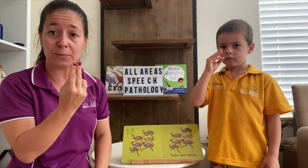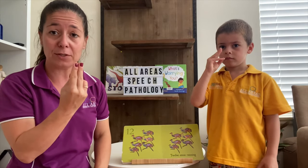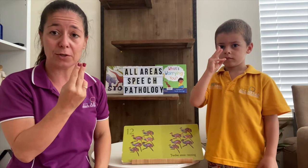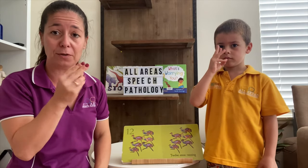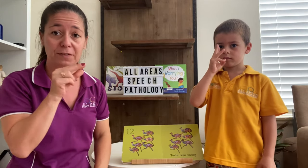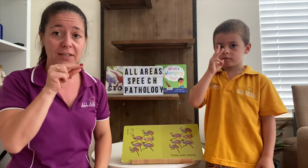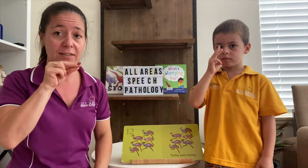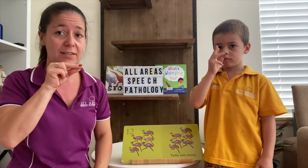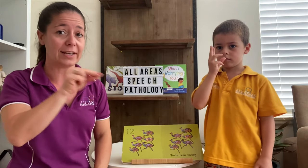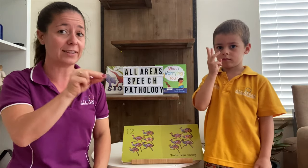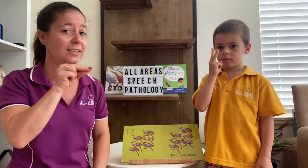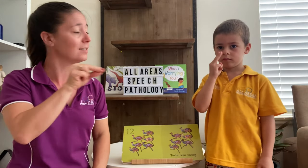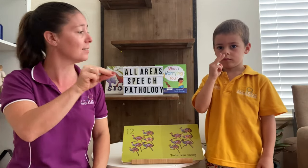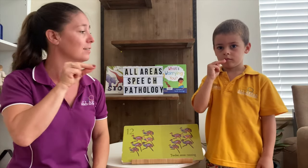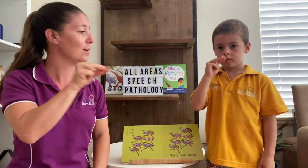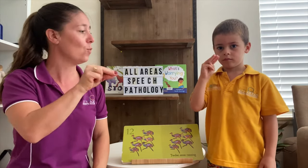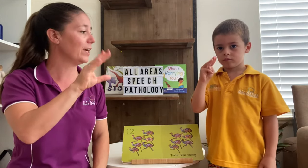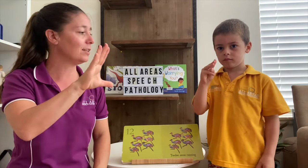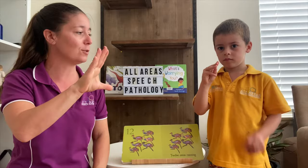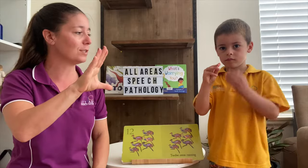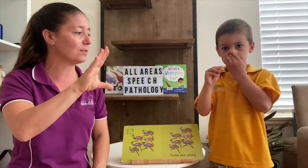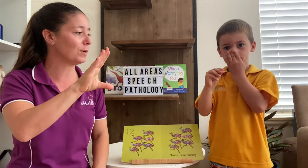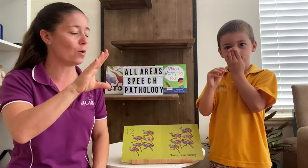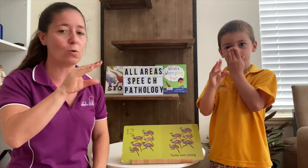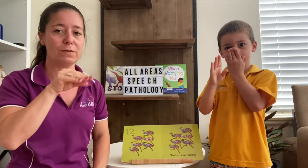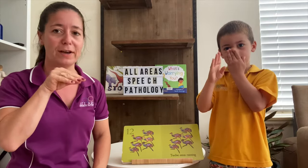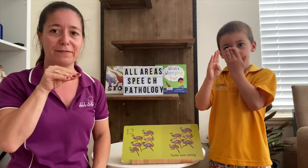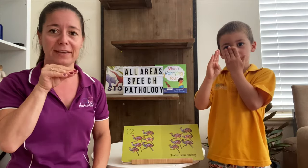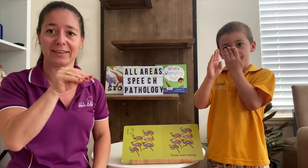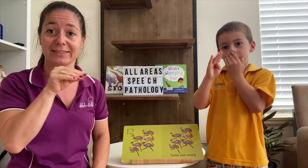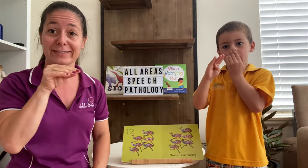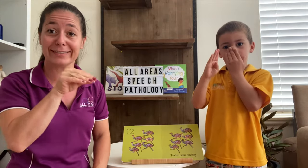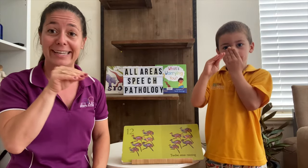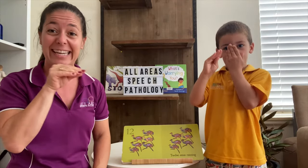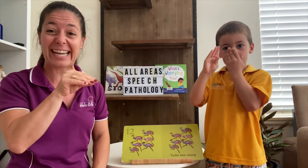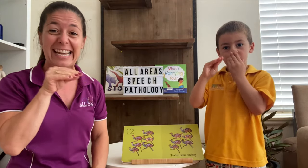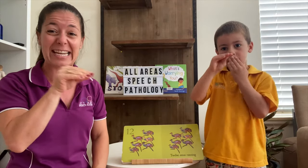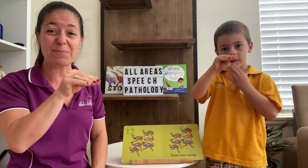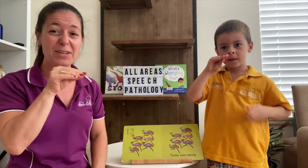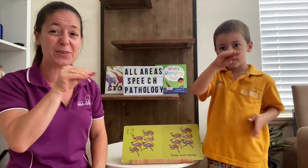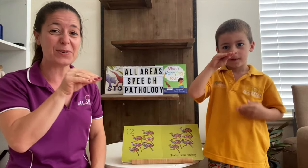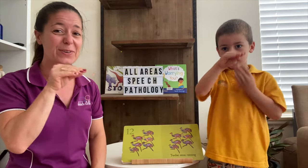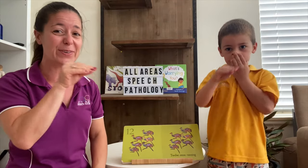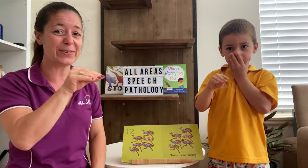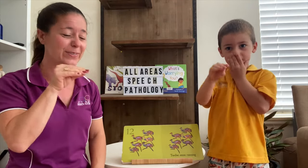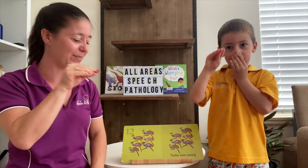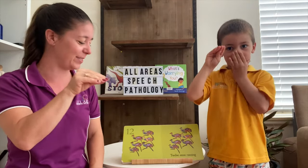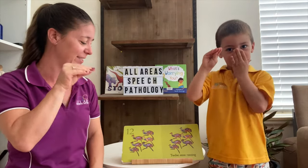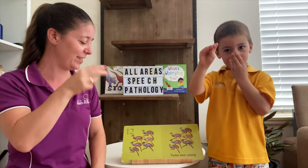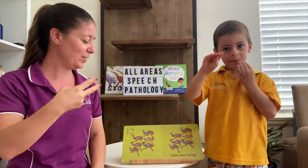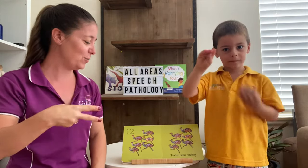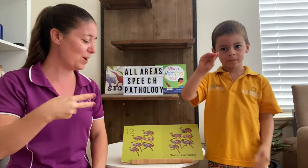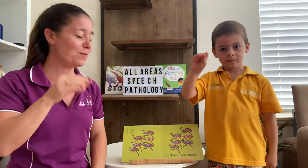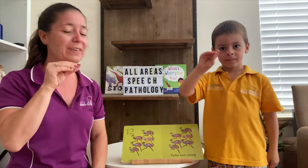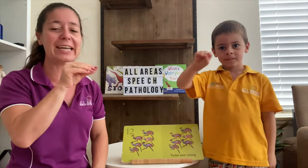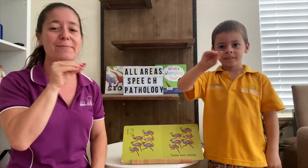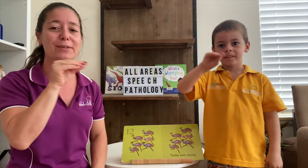with two fingers like this we're going to do it with all of our fingers emus 12 emus